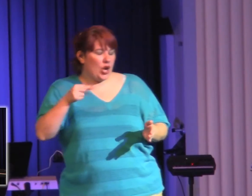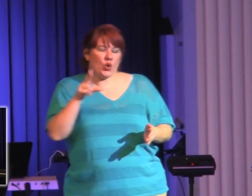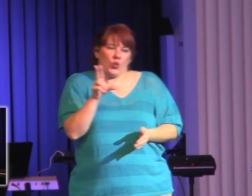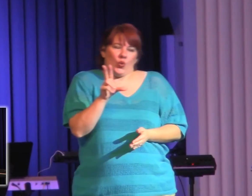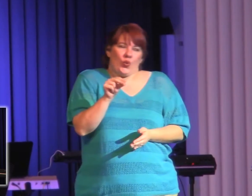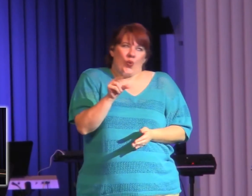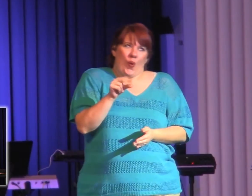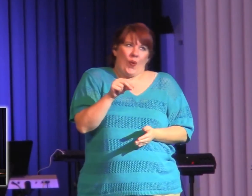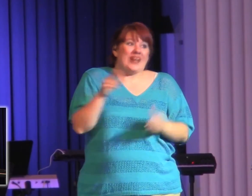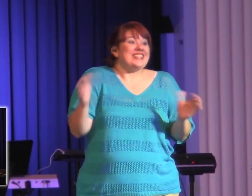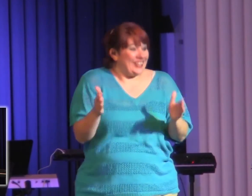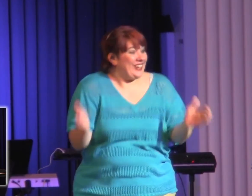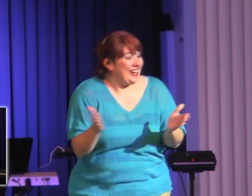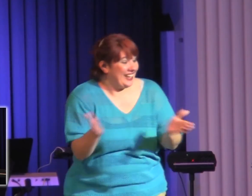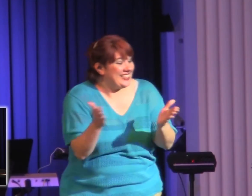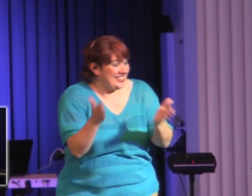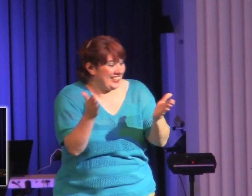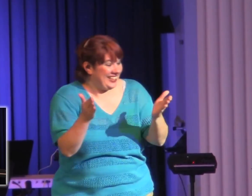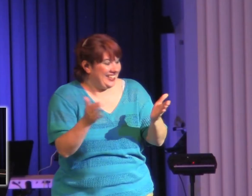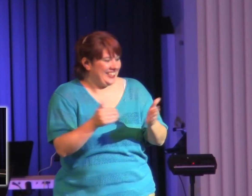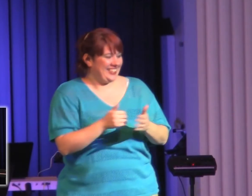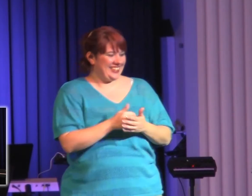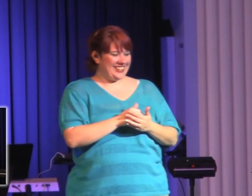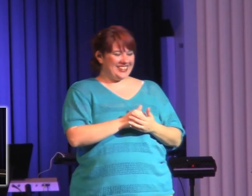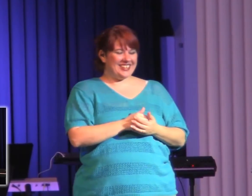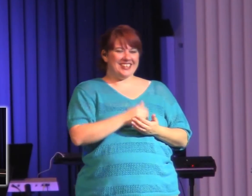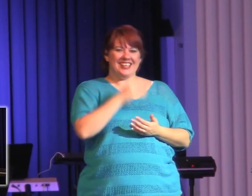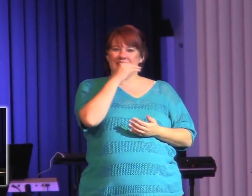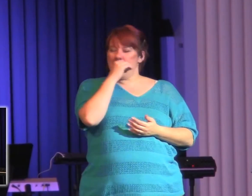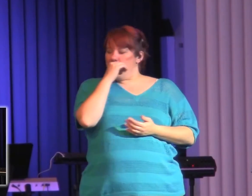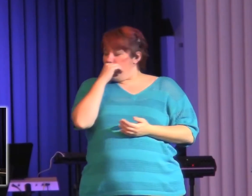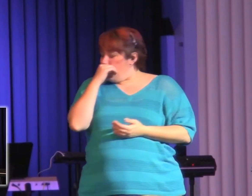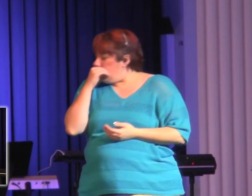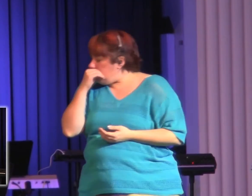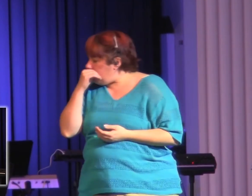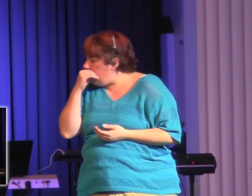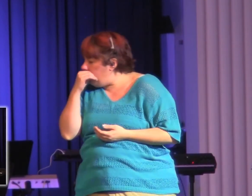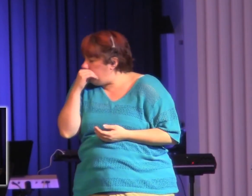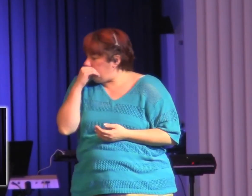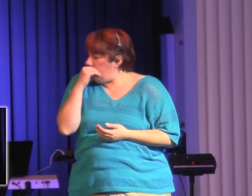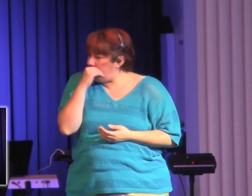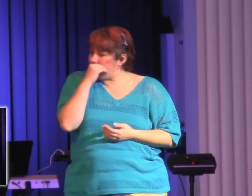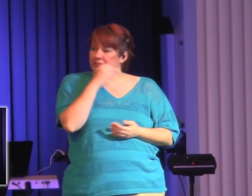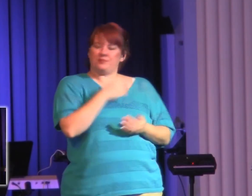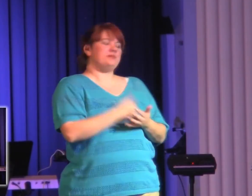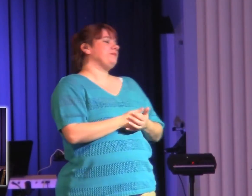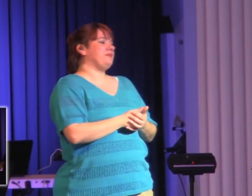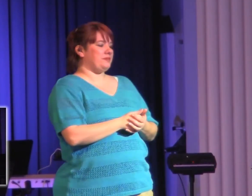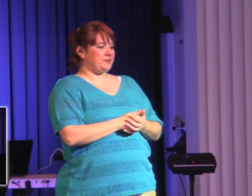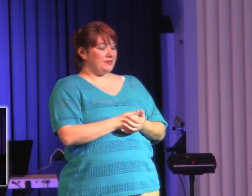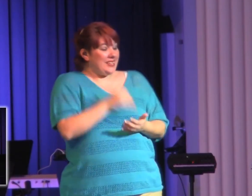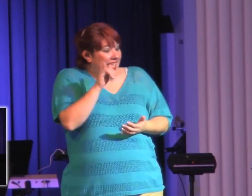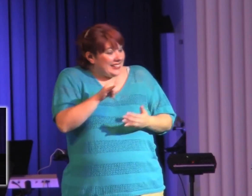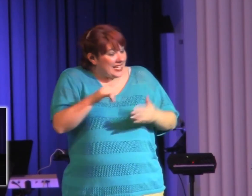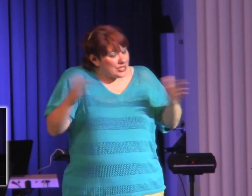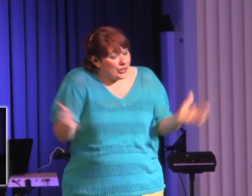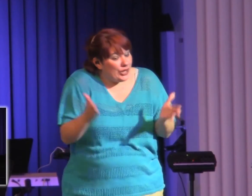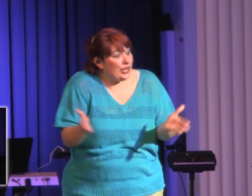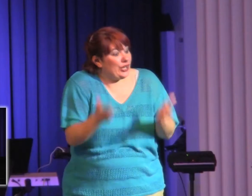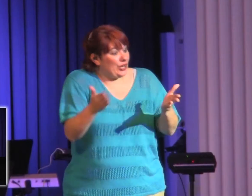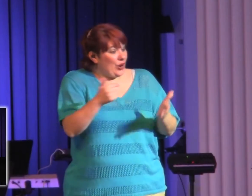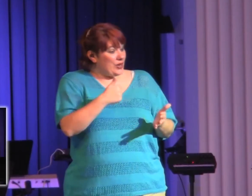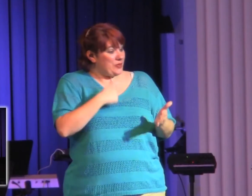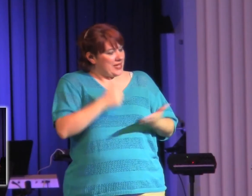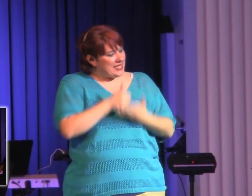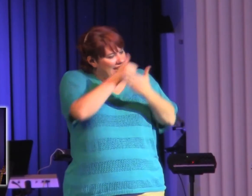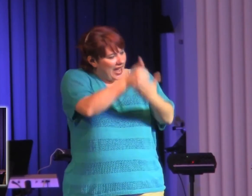That was just for the guys. Okay. That was just for the guys. You got to throw one out every now and then. That's going to encourage me. It's going to help me.